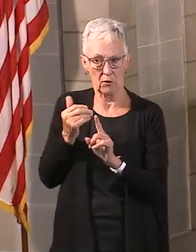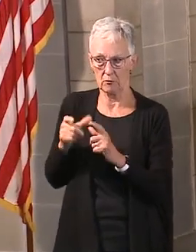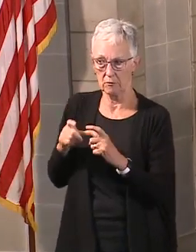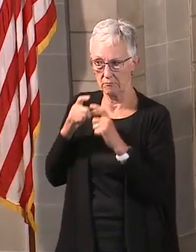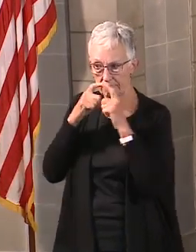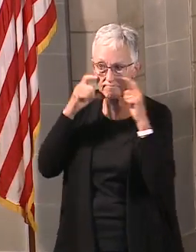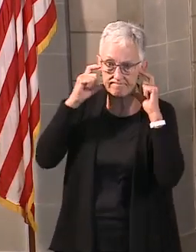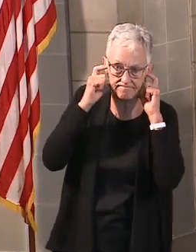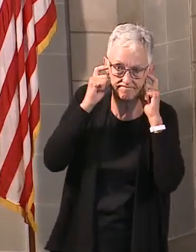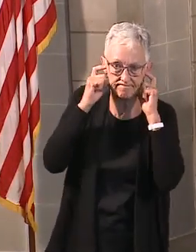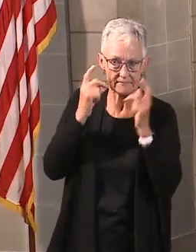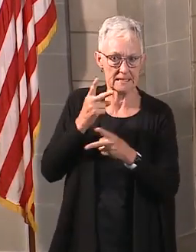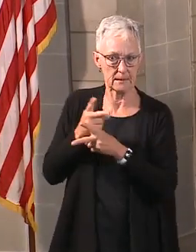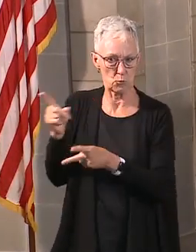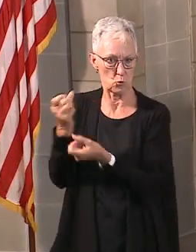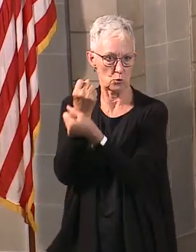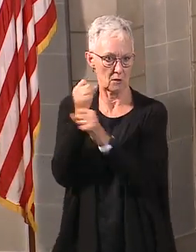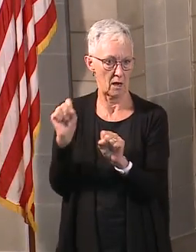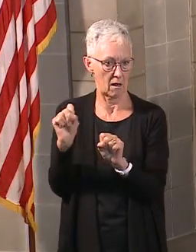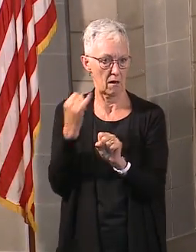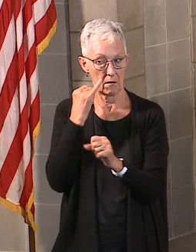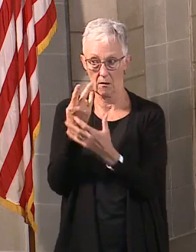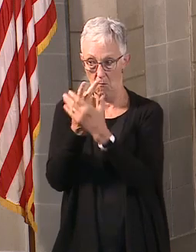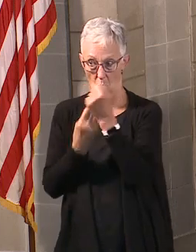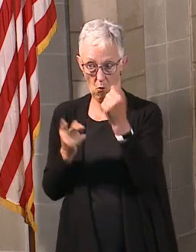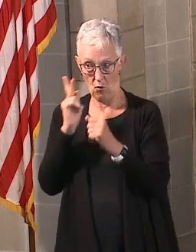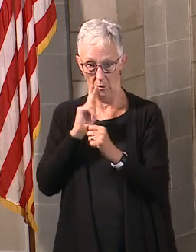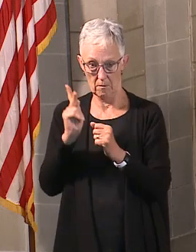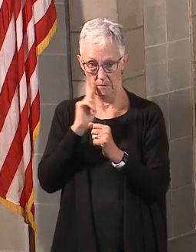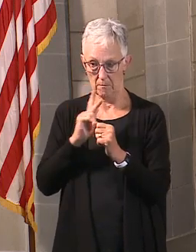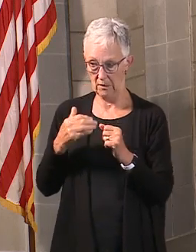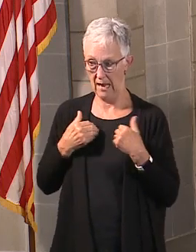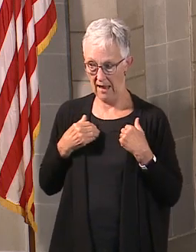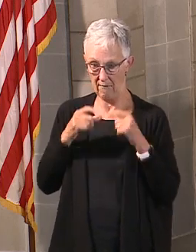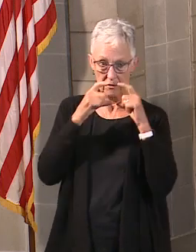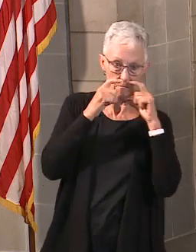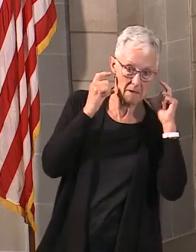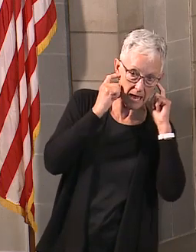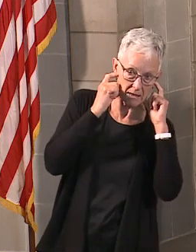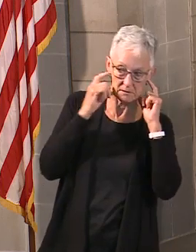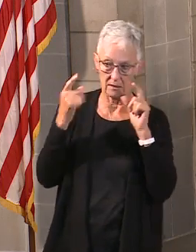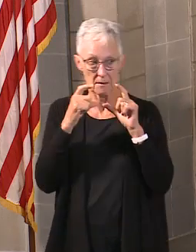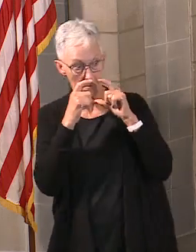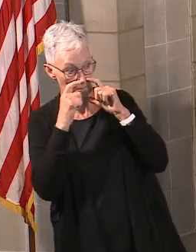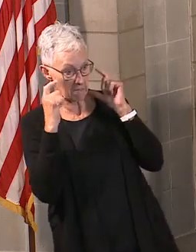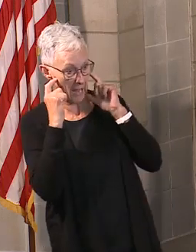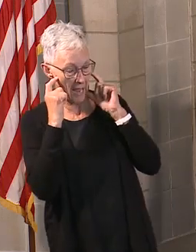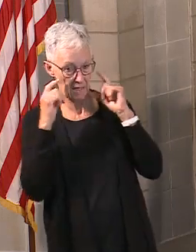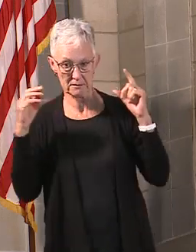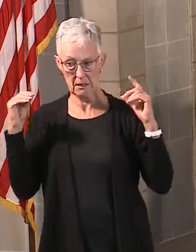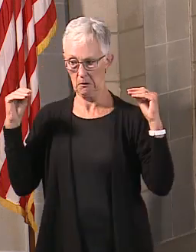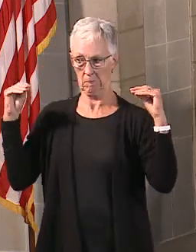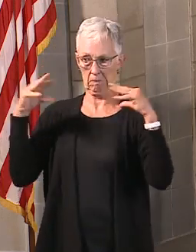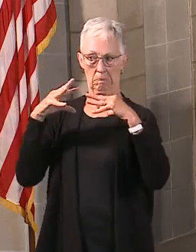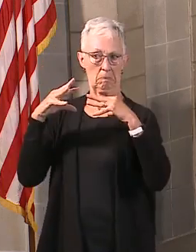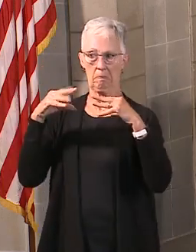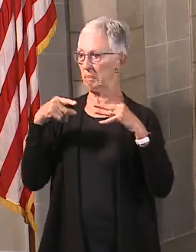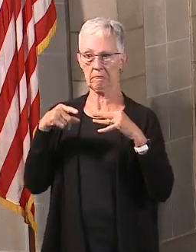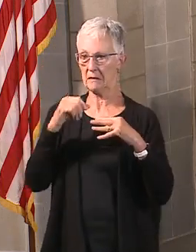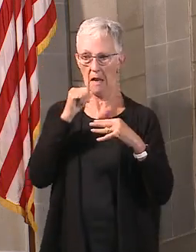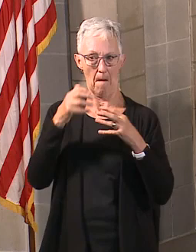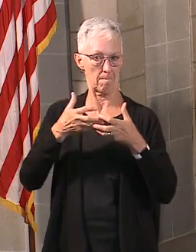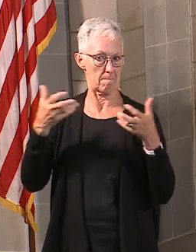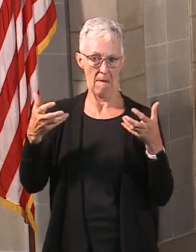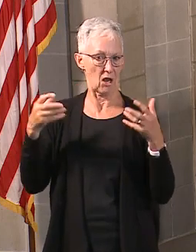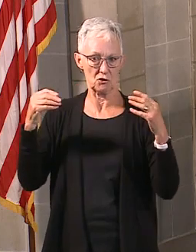both parties are wearing a mask and they're closer than six-feet, their chance of spreading the virus approaches zero. So, again, if you're going to be in one of those enclosed spaces